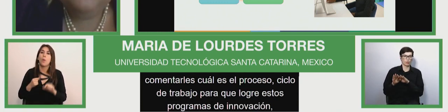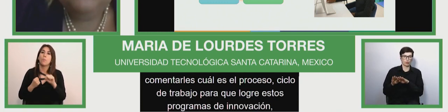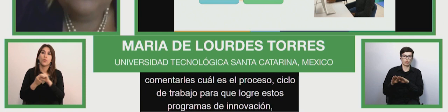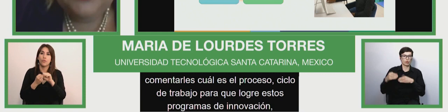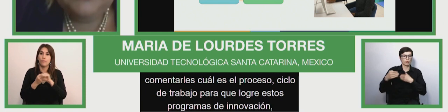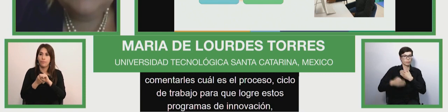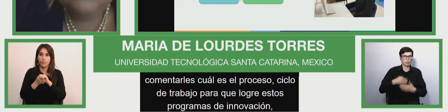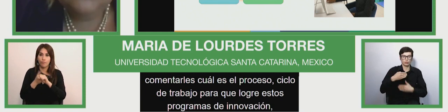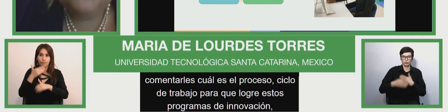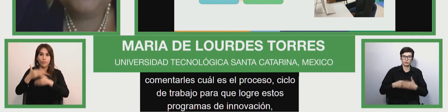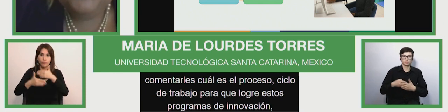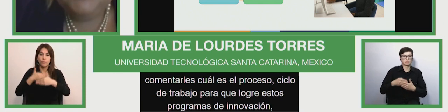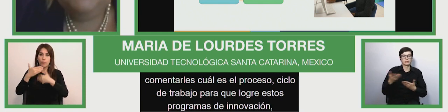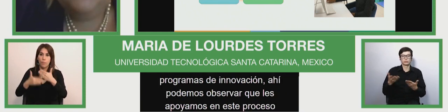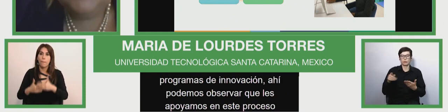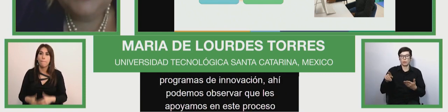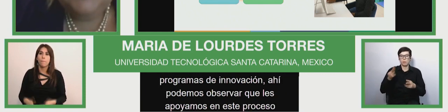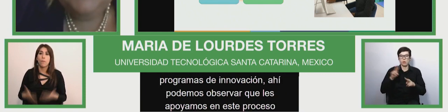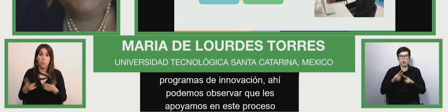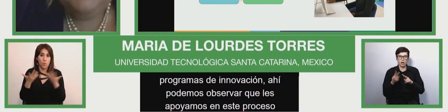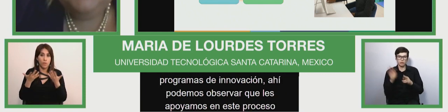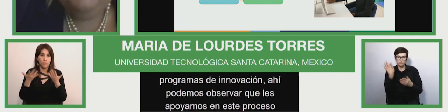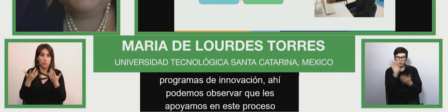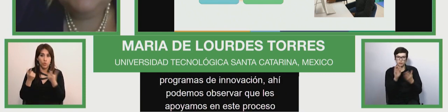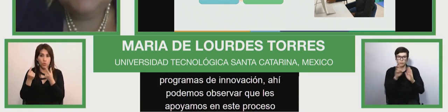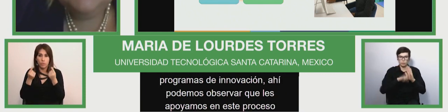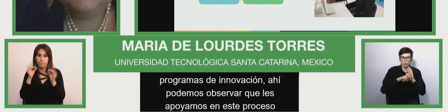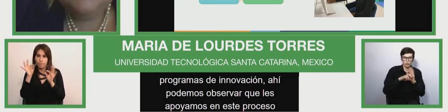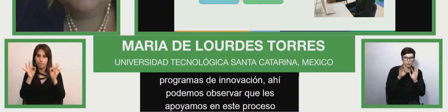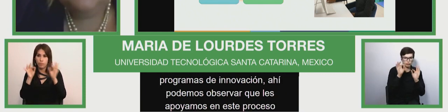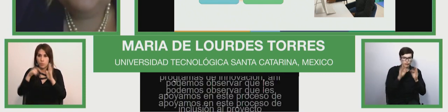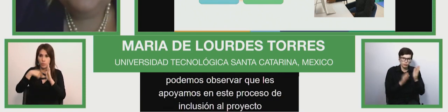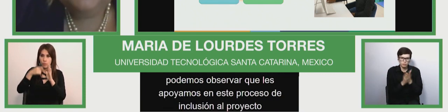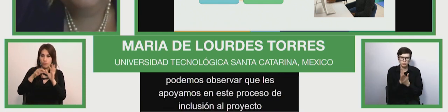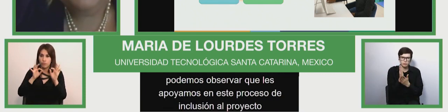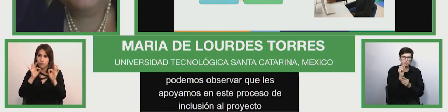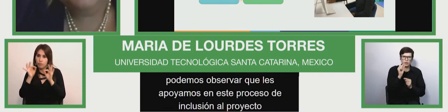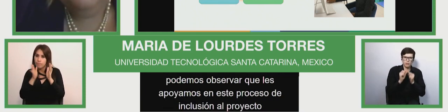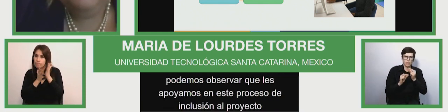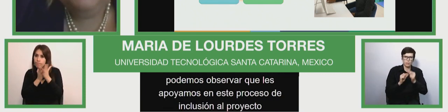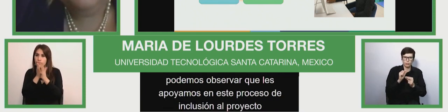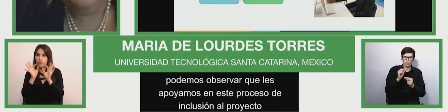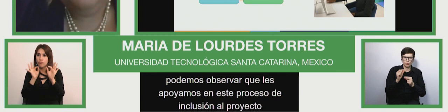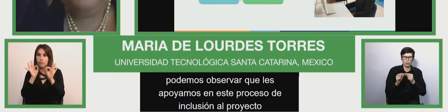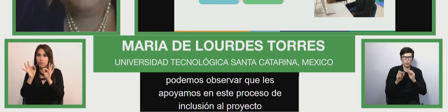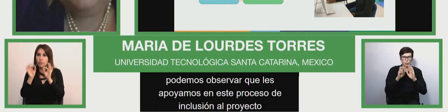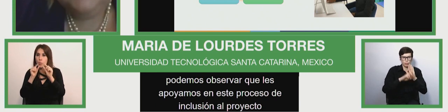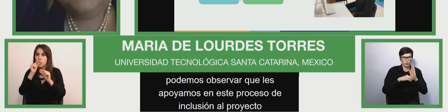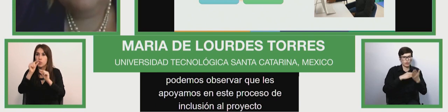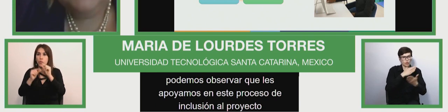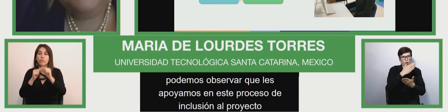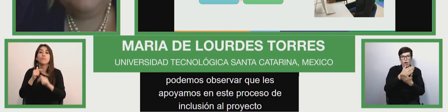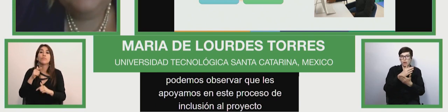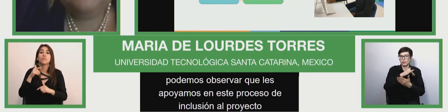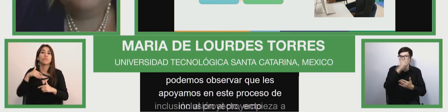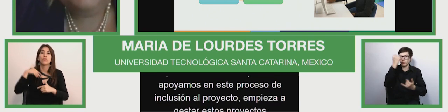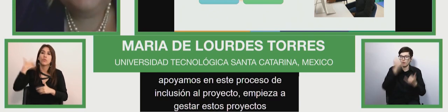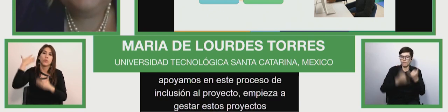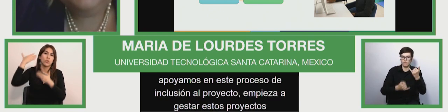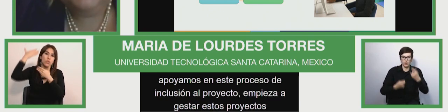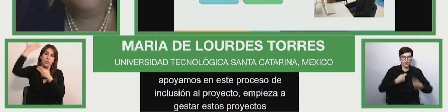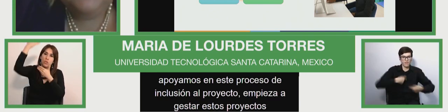that we get these innovative programs to function here we can see we support them from